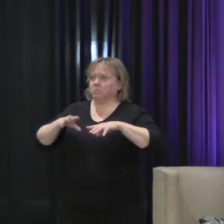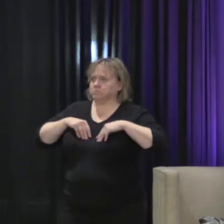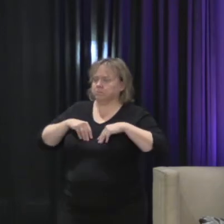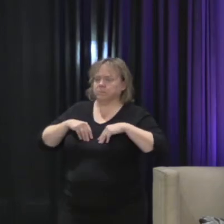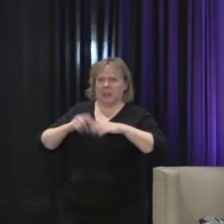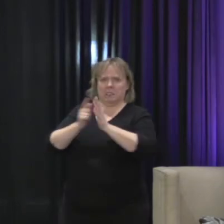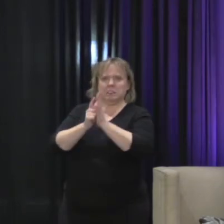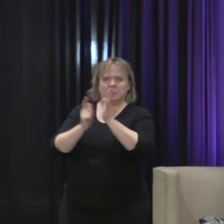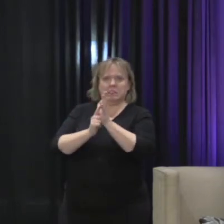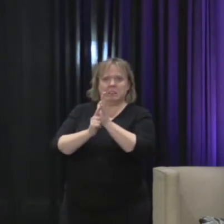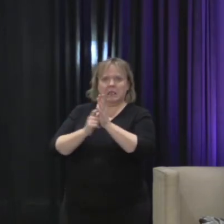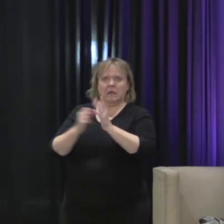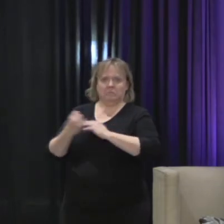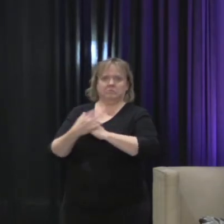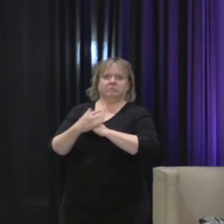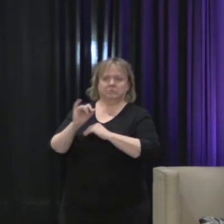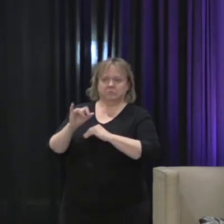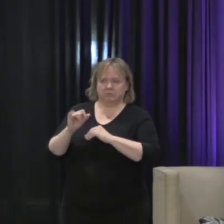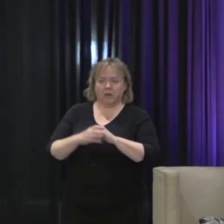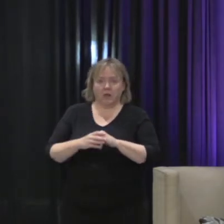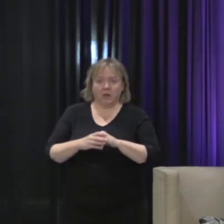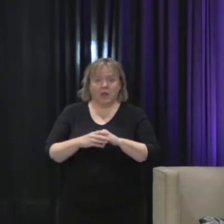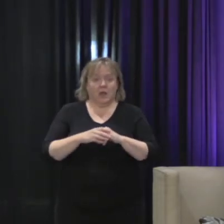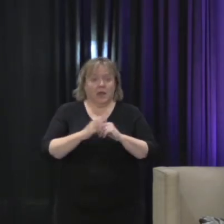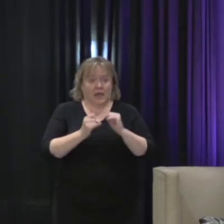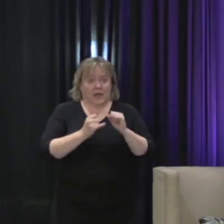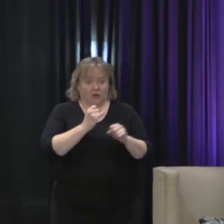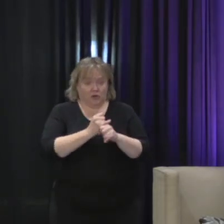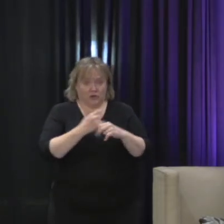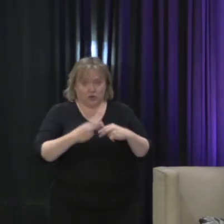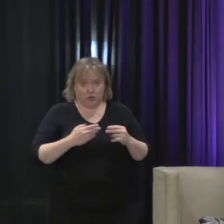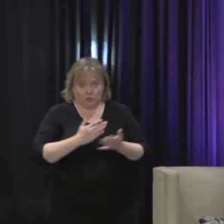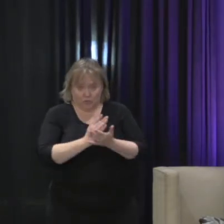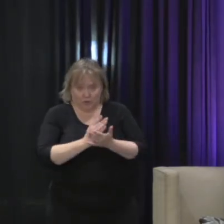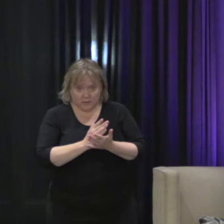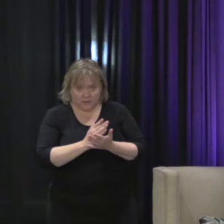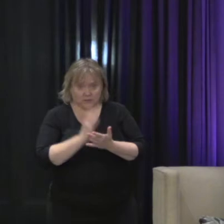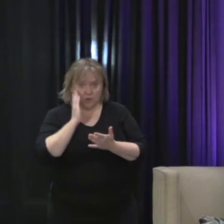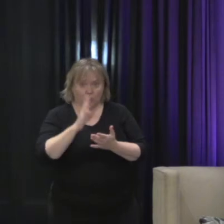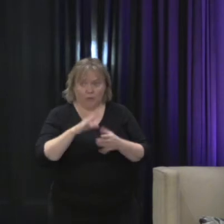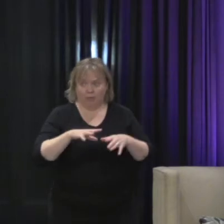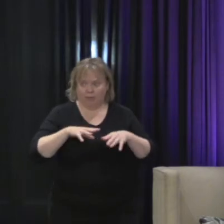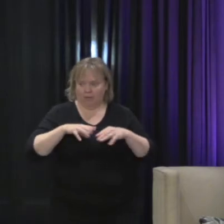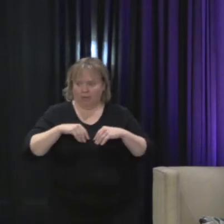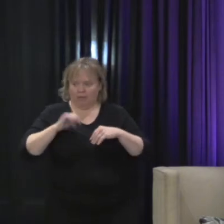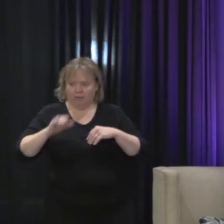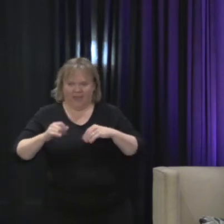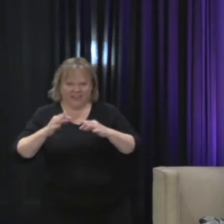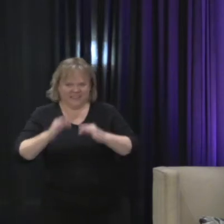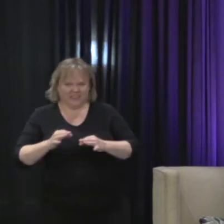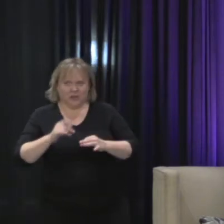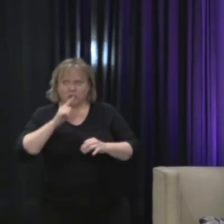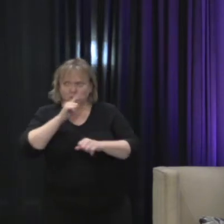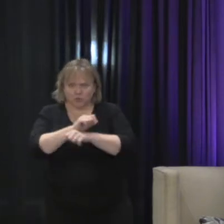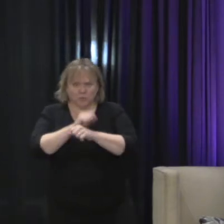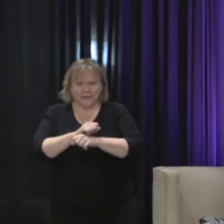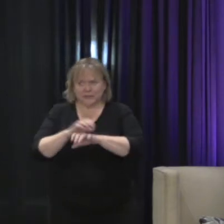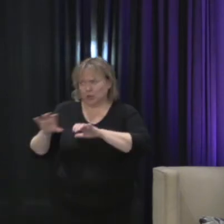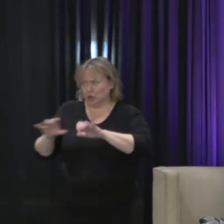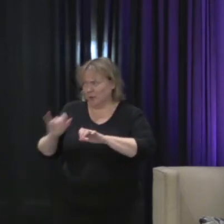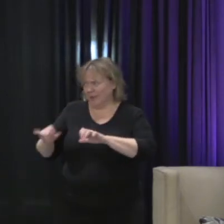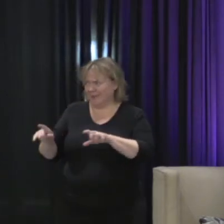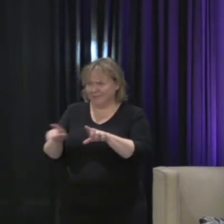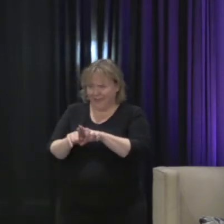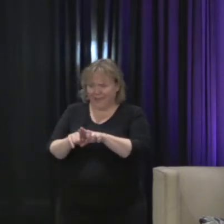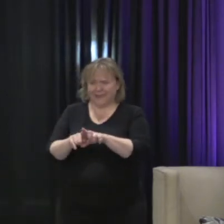for example, will take a decision from the Inter-American Court of Human Rights and literally implement it as if it was a constitutional court